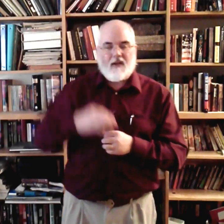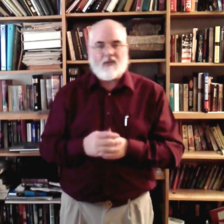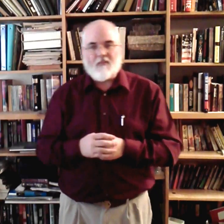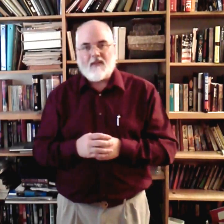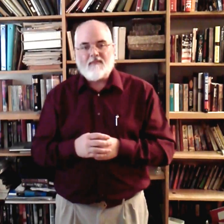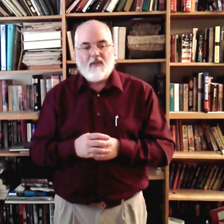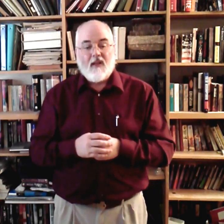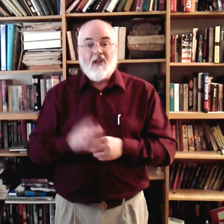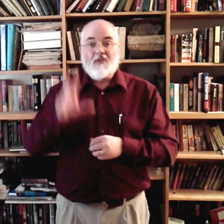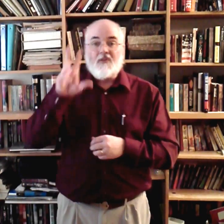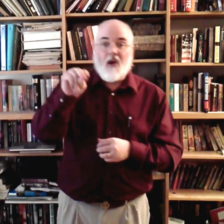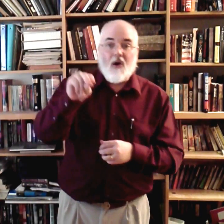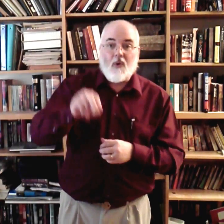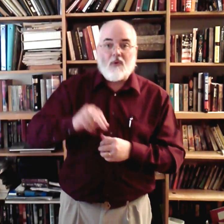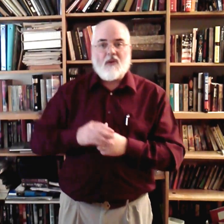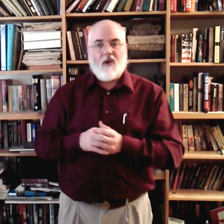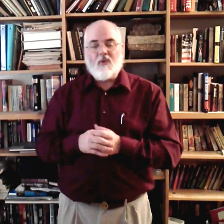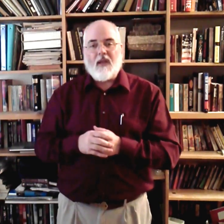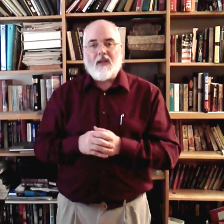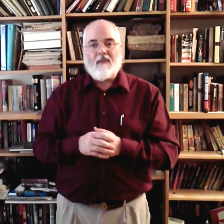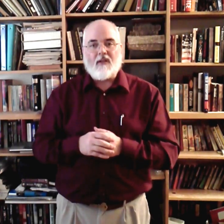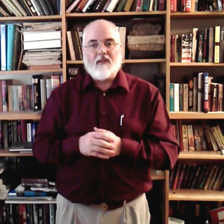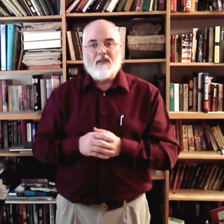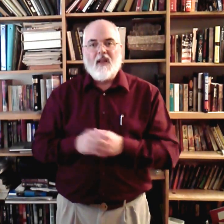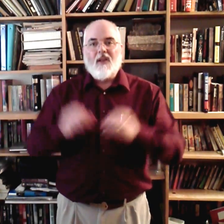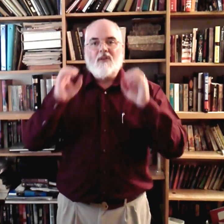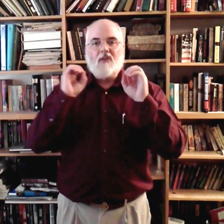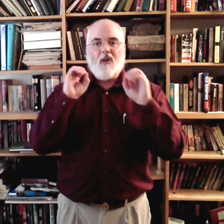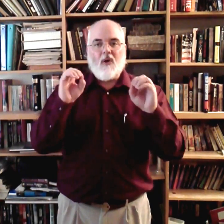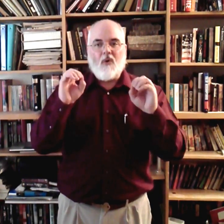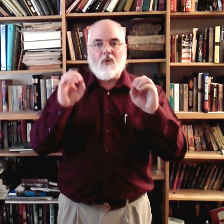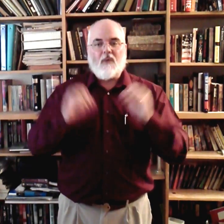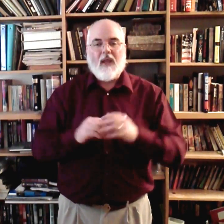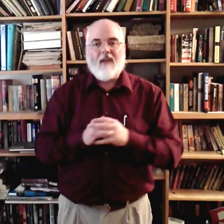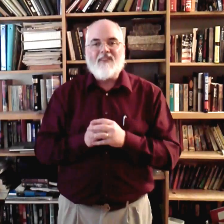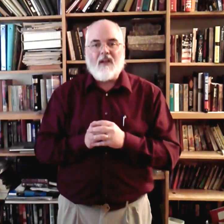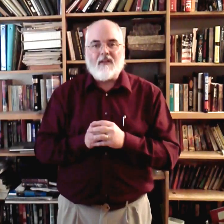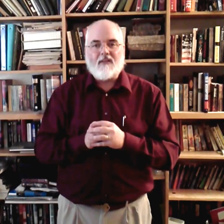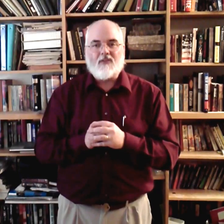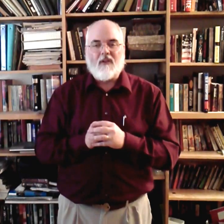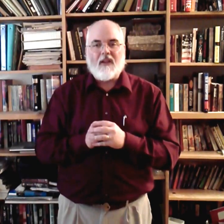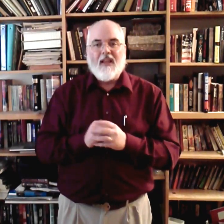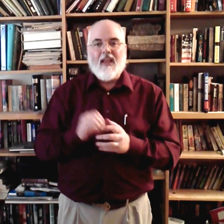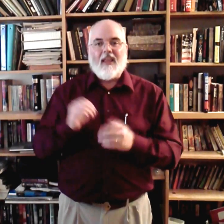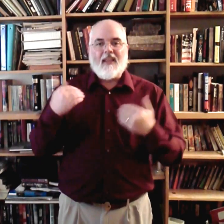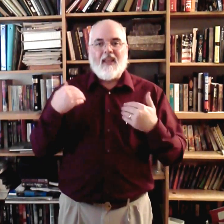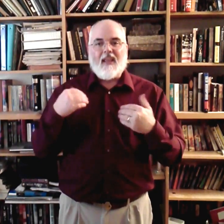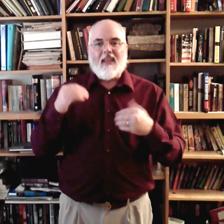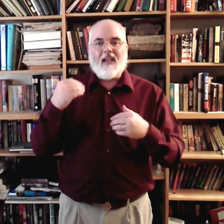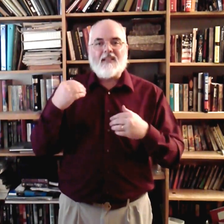something. No! No, you can't have it. No! We have none. None. Sort of like, yes, I